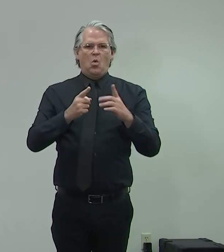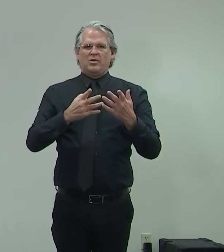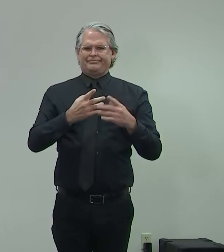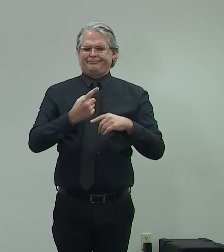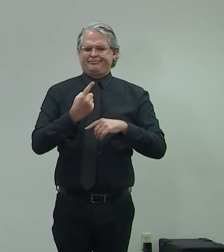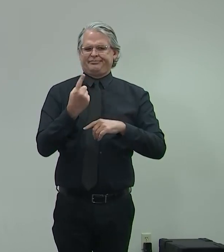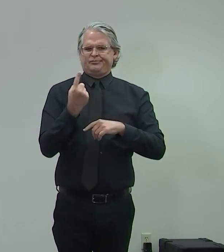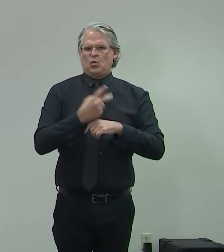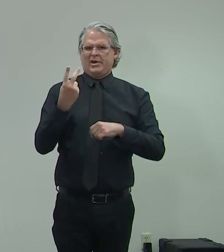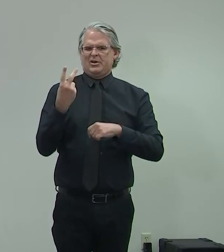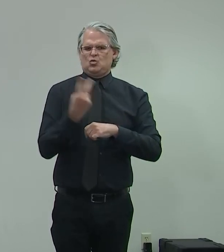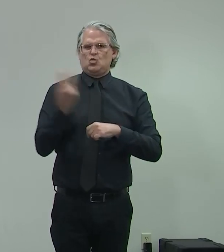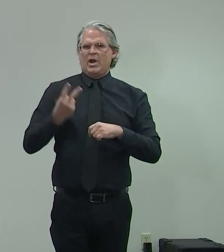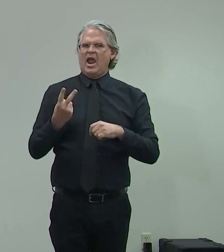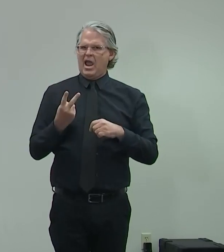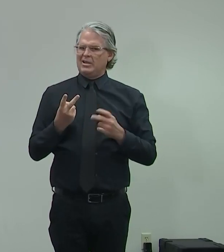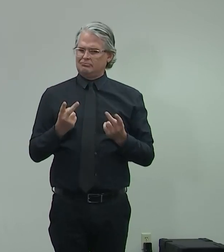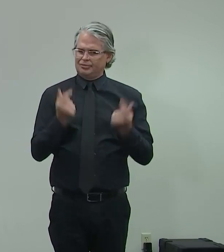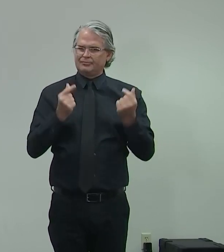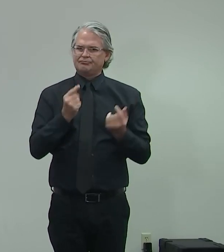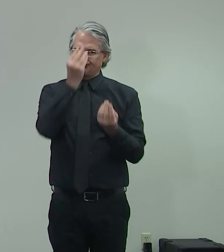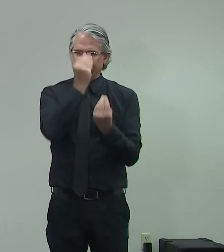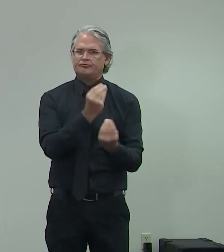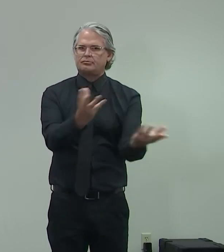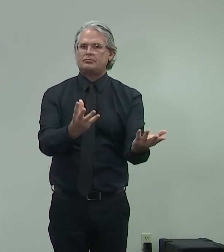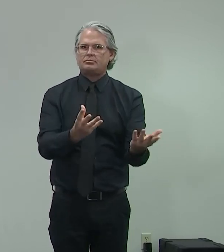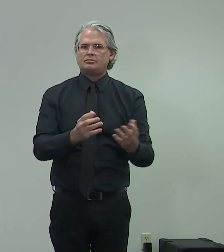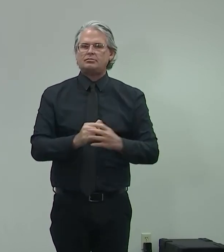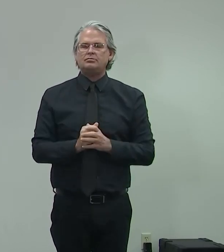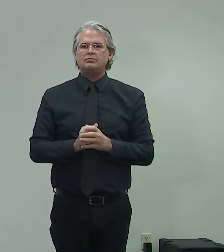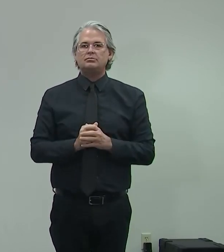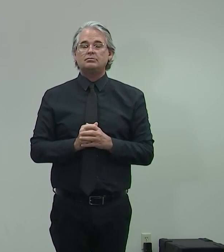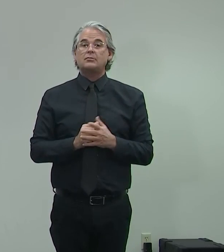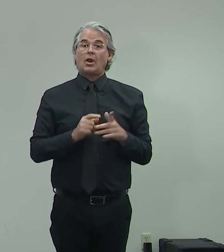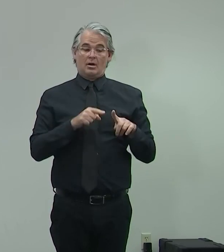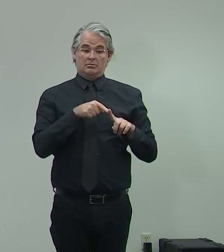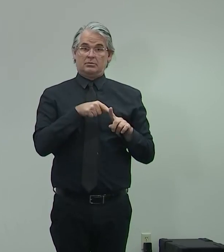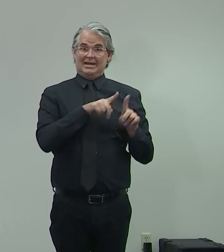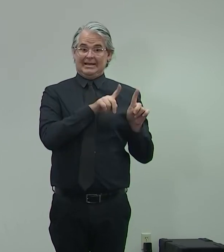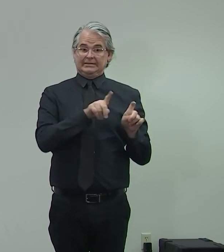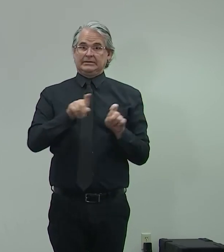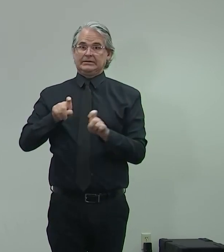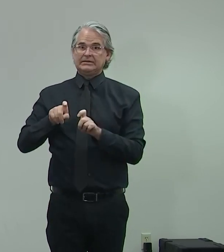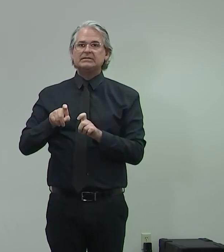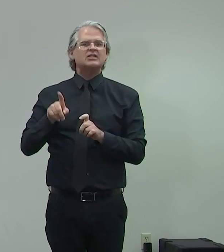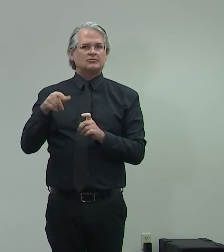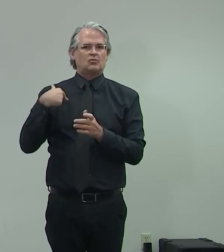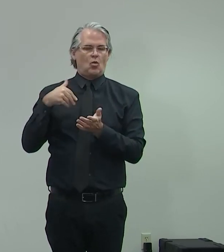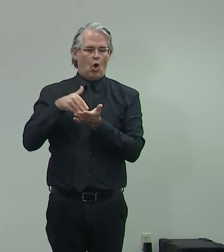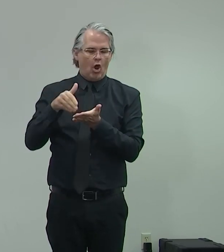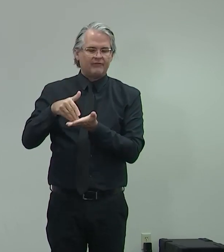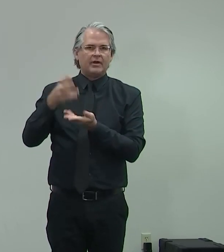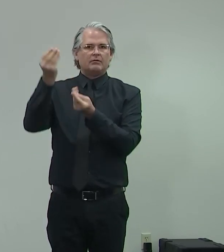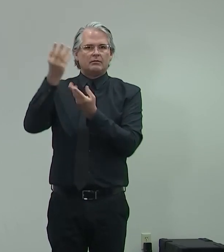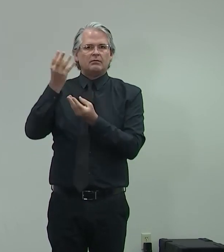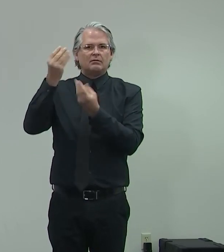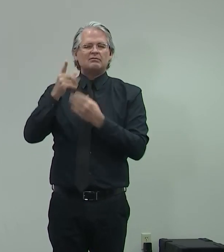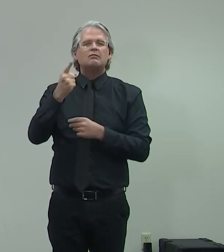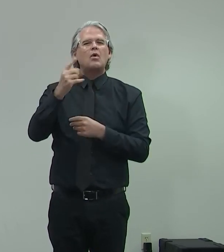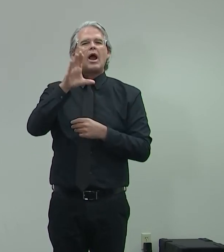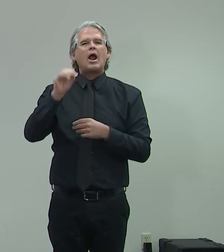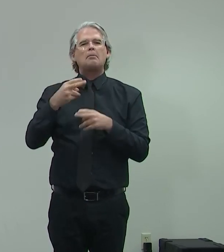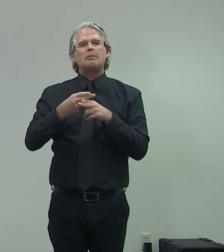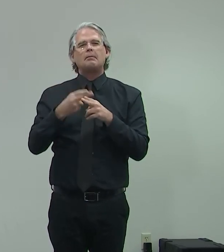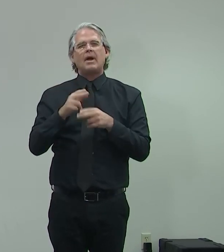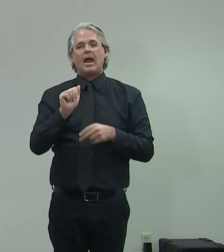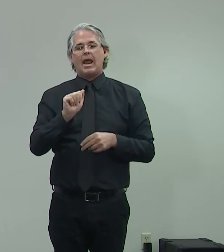days, 24 to 48 hours. A lot is happening on the testing front. We're briefed regularly. The new Abbott quick test that you've seen a little